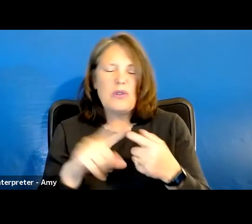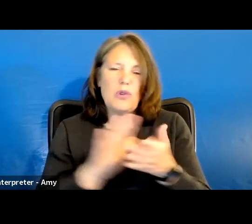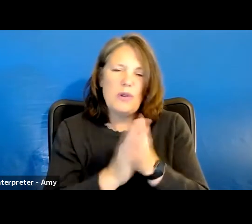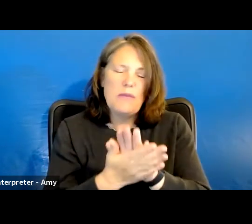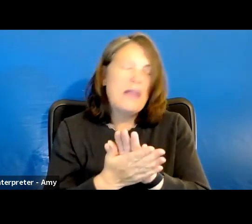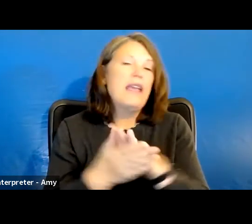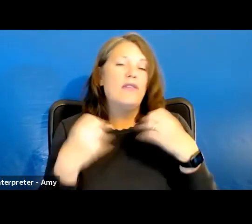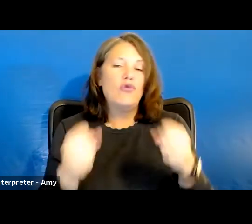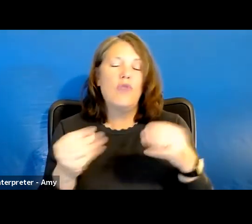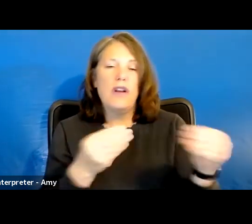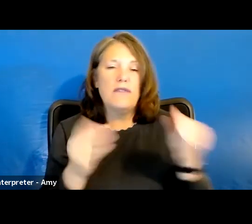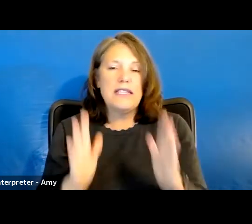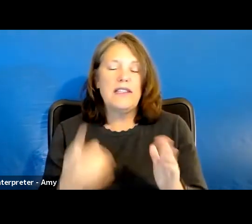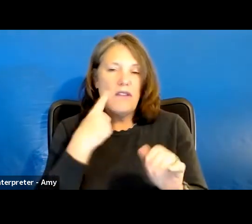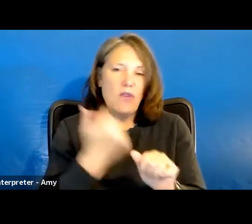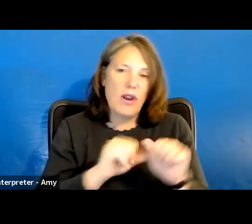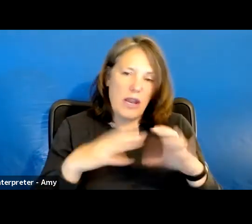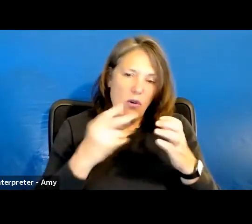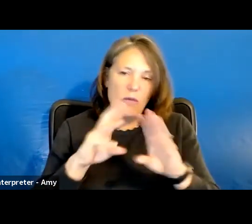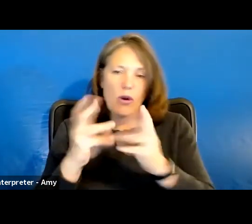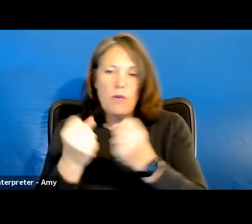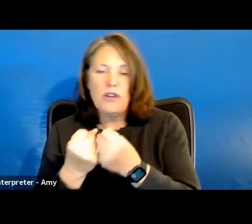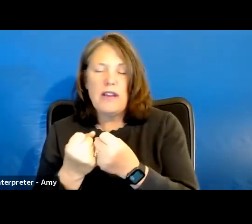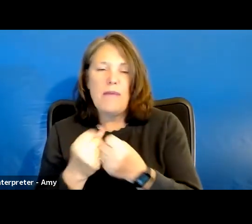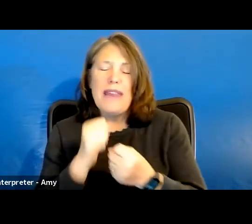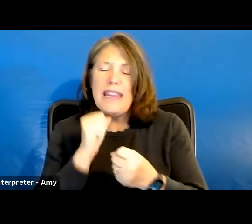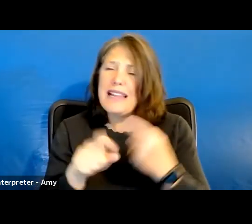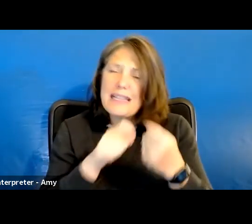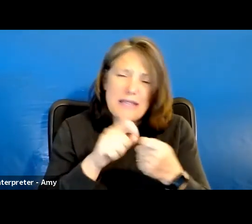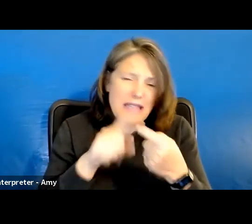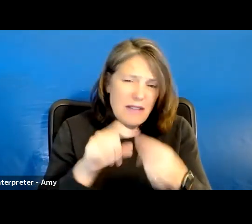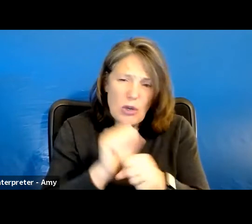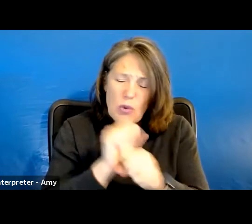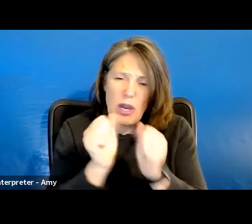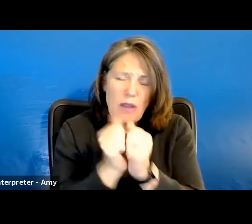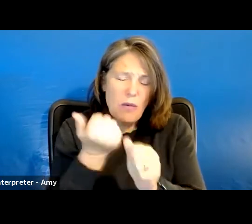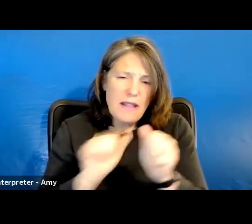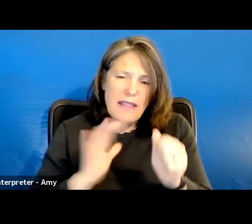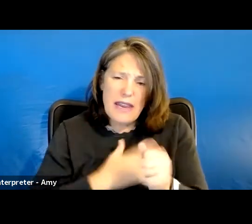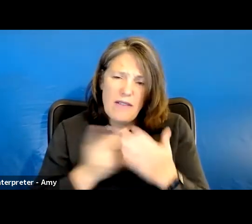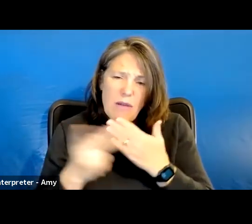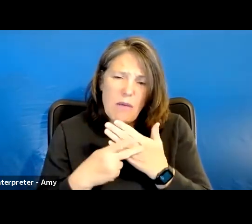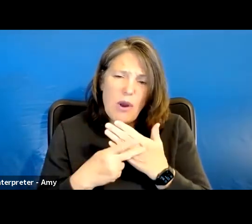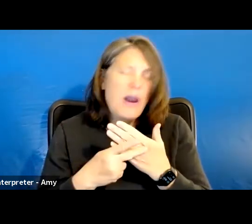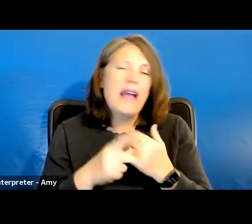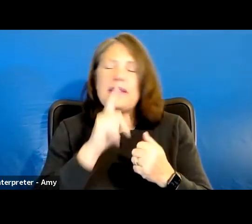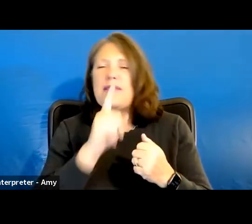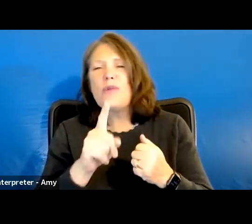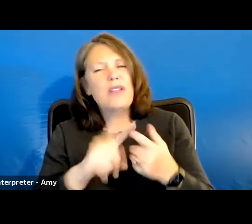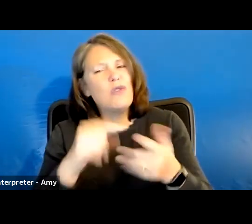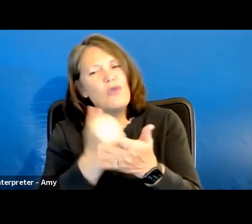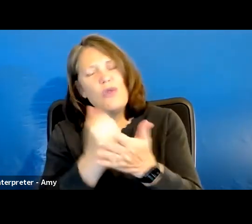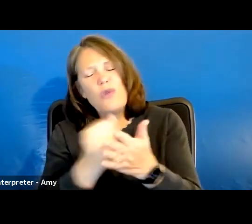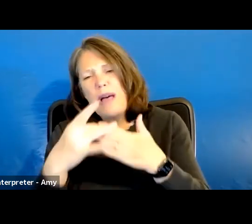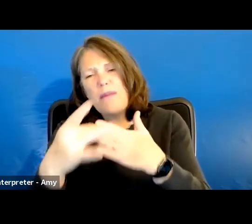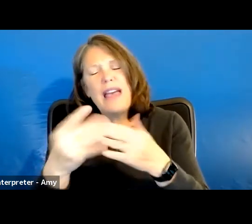of any group or workshop. And it's not specific to working with any of our programs. It's just really to help guide